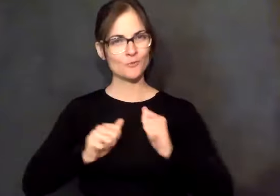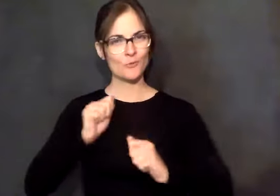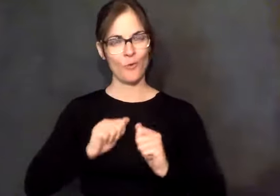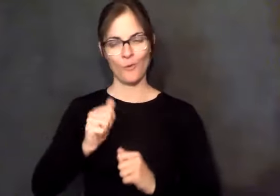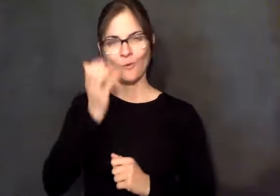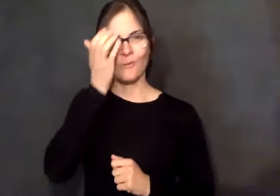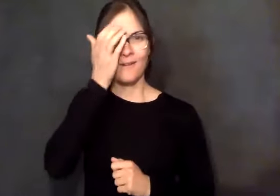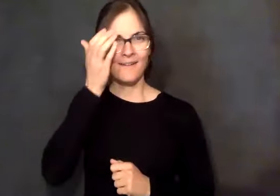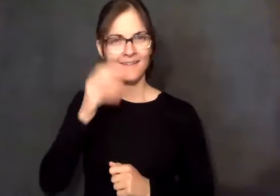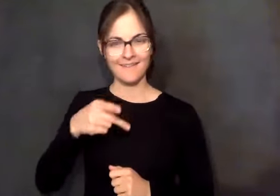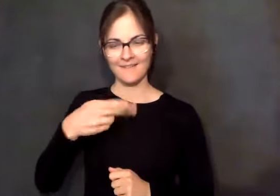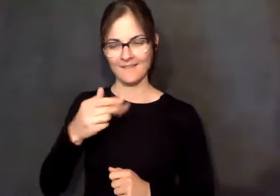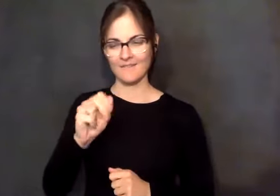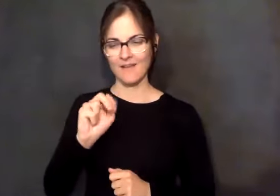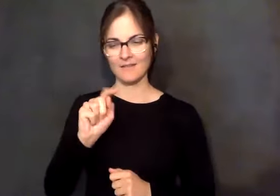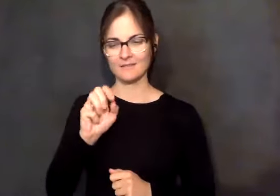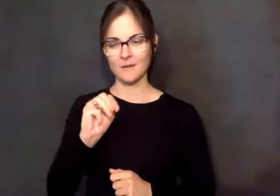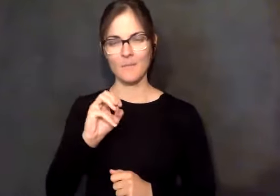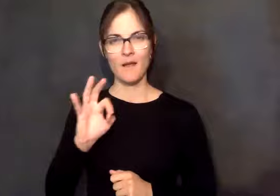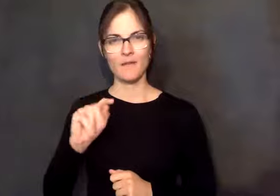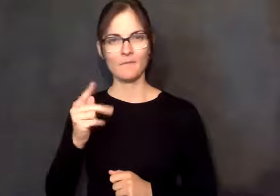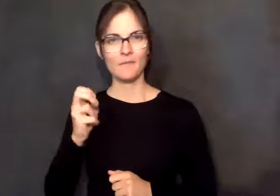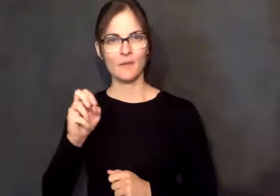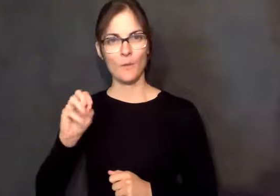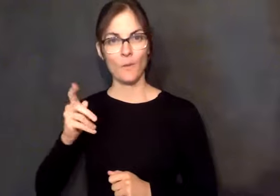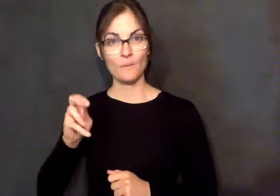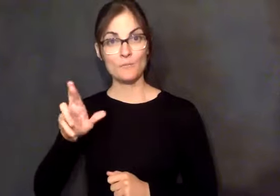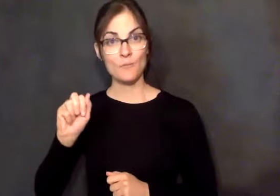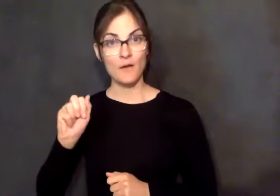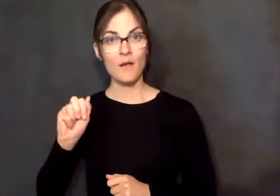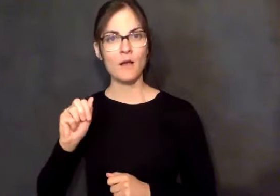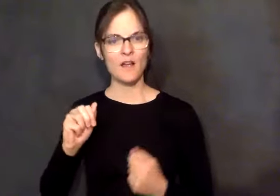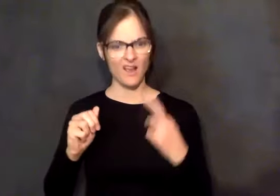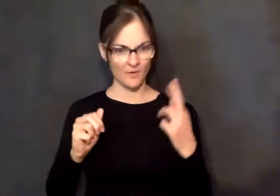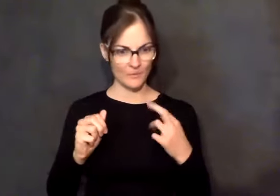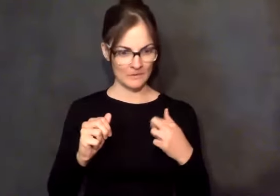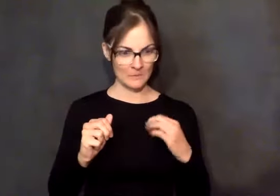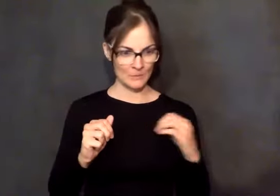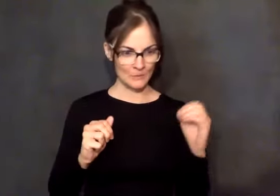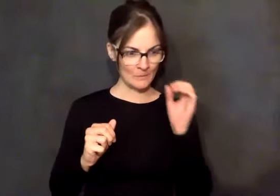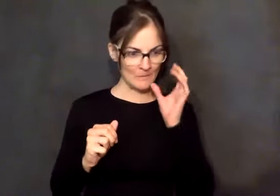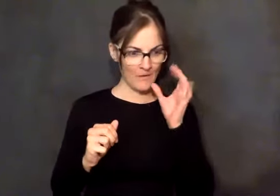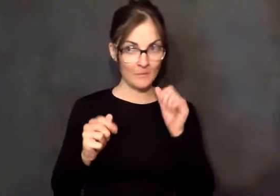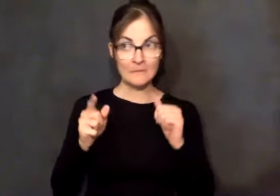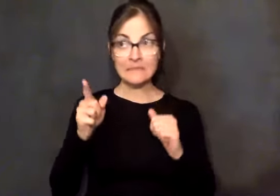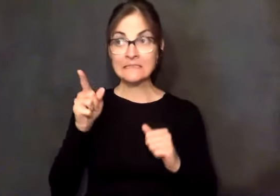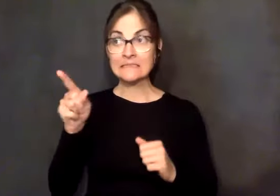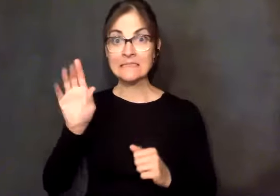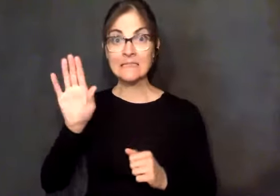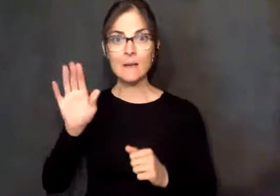And he wasn't with his mother, you know. And when we were talking about it later, I said, oh, my God.